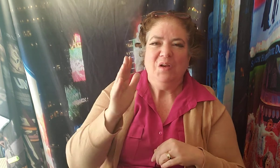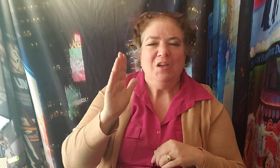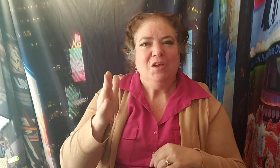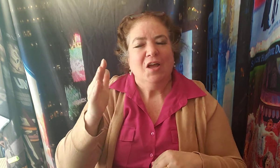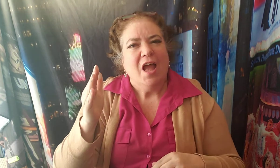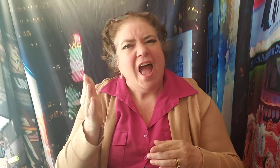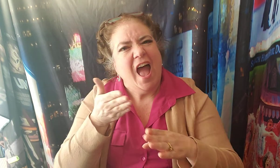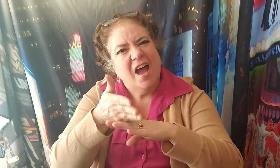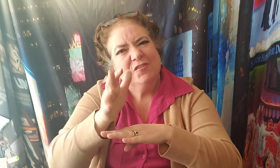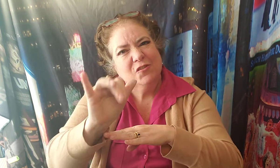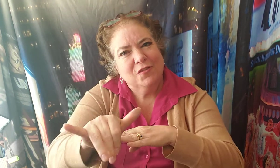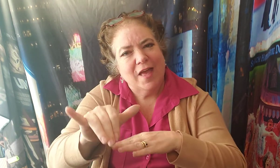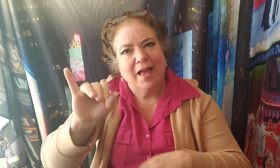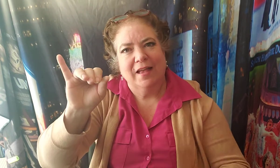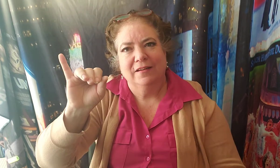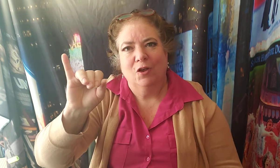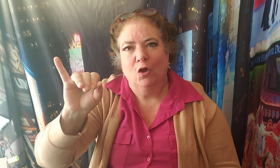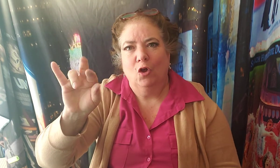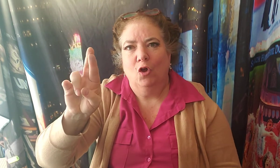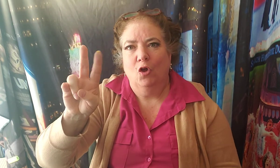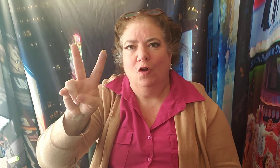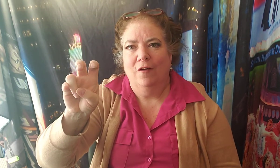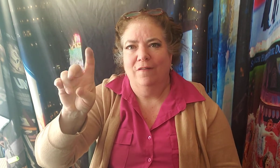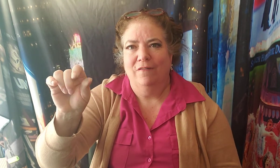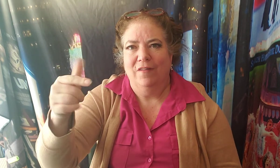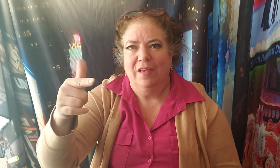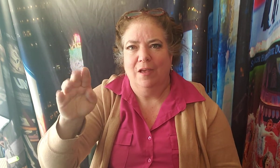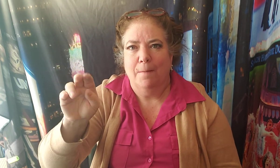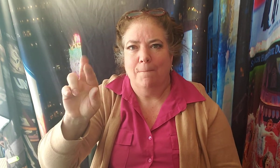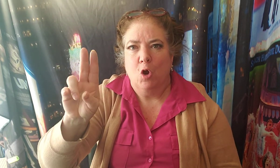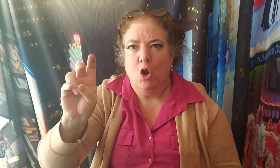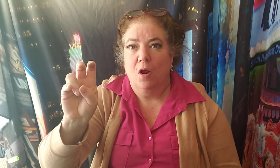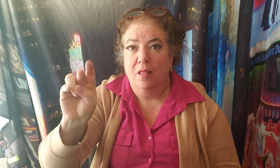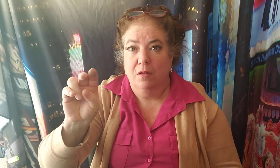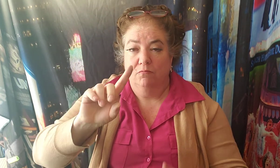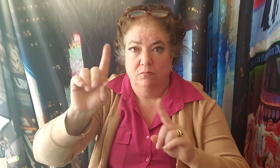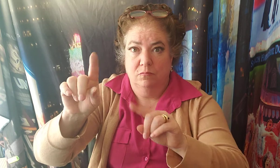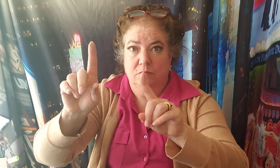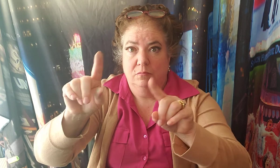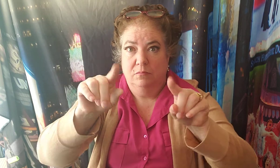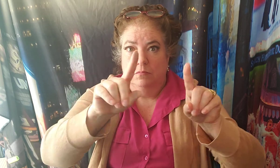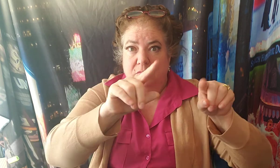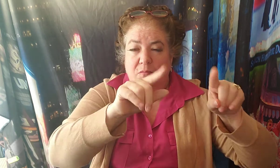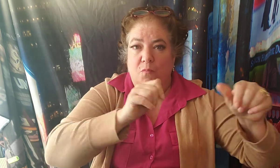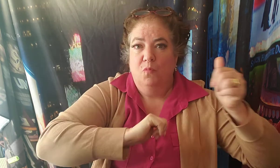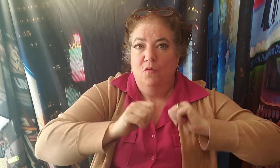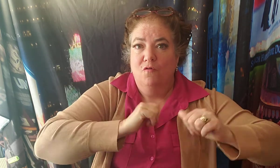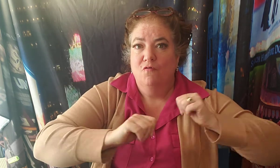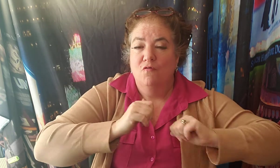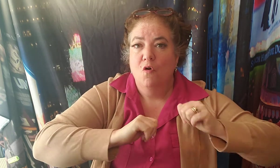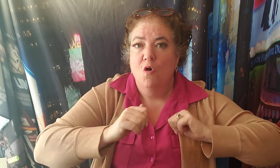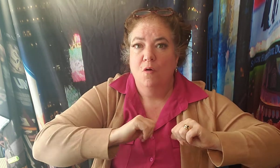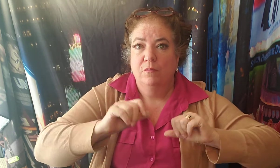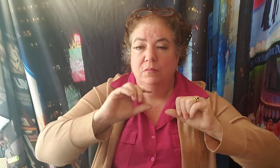hospitals And near the front lines In 1943 As soldiers shipped out of New York For